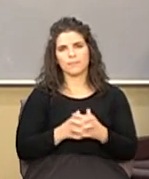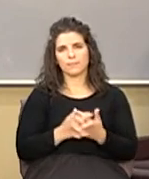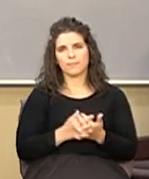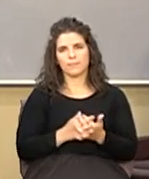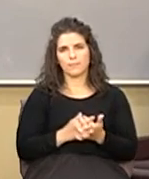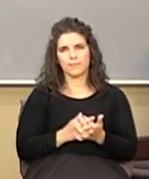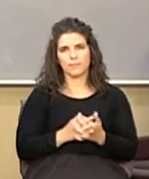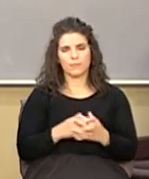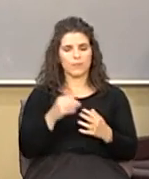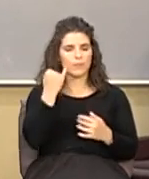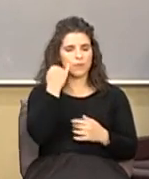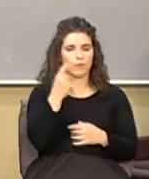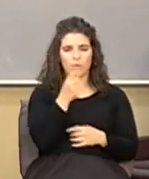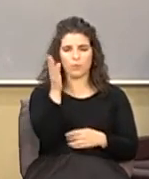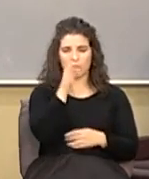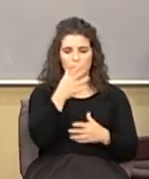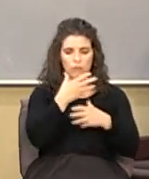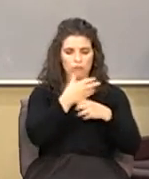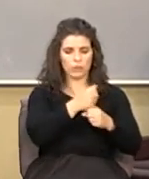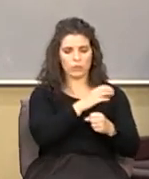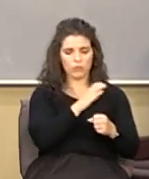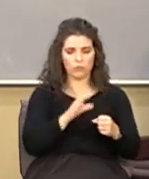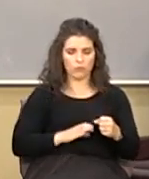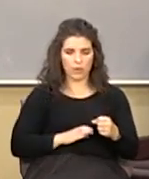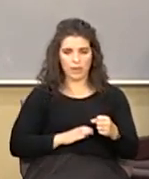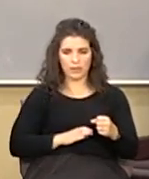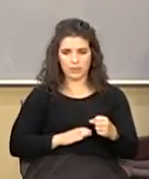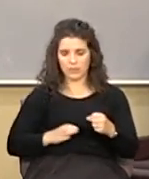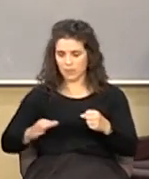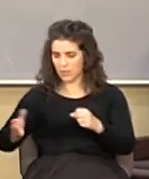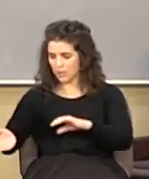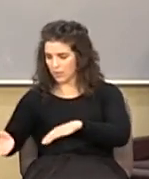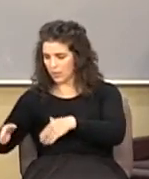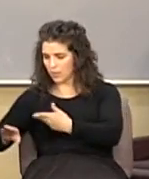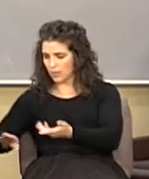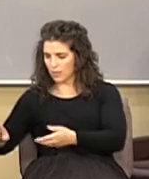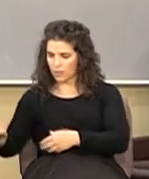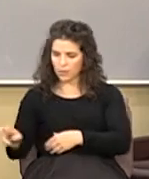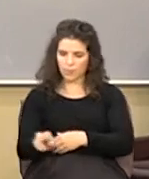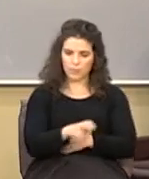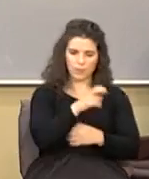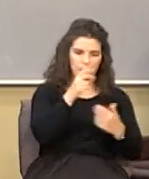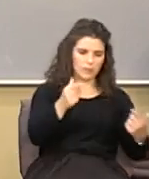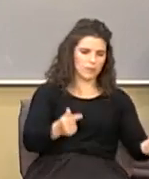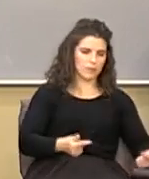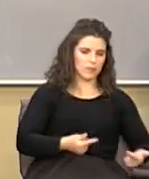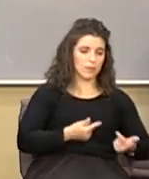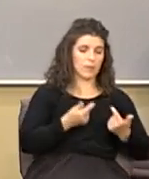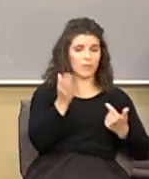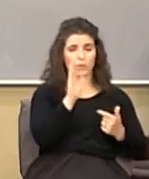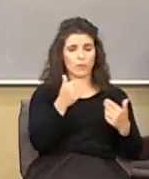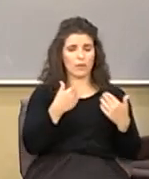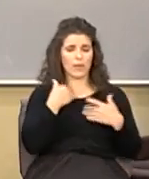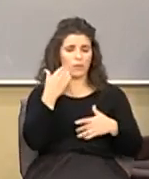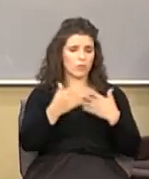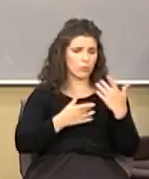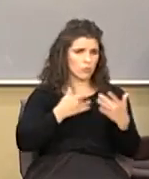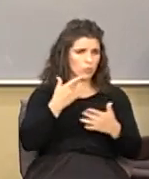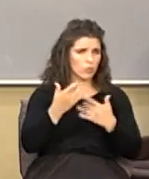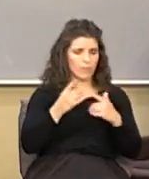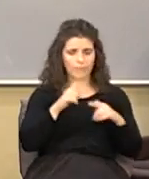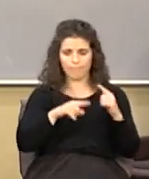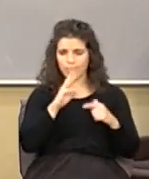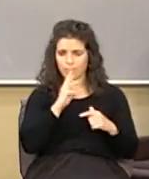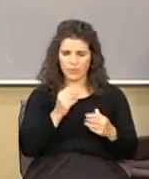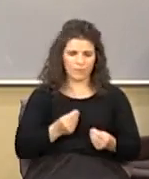you never trusted Christ pass him death to life you've never had that that joy unspeakable and full of glory